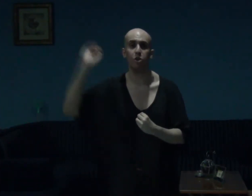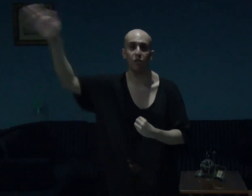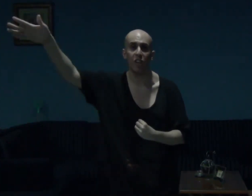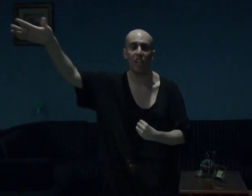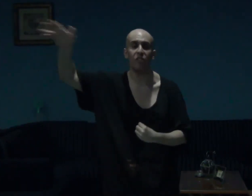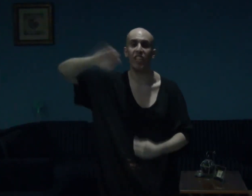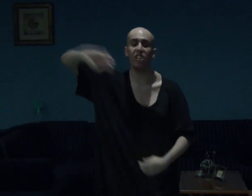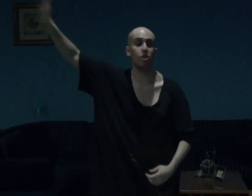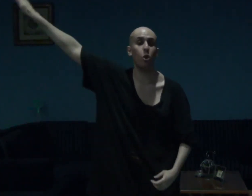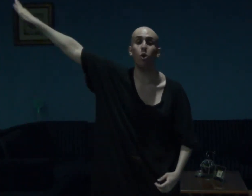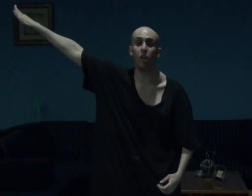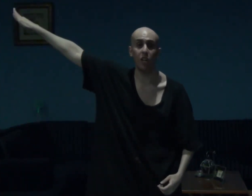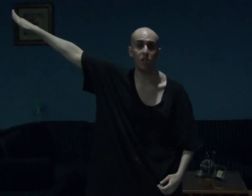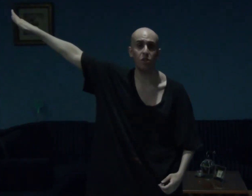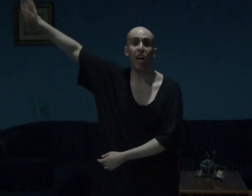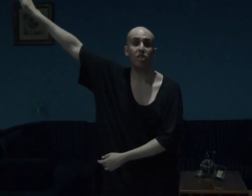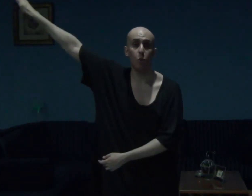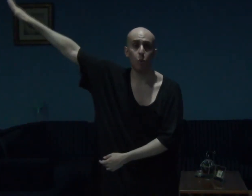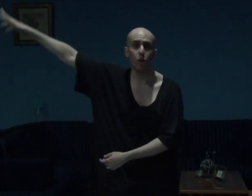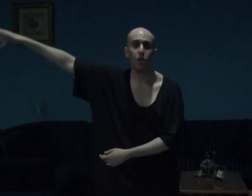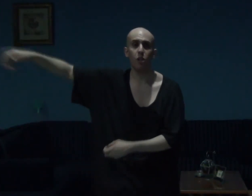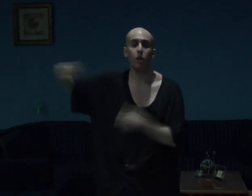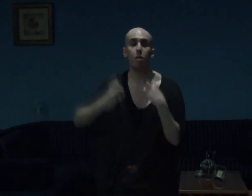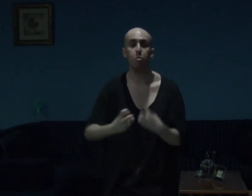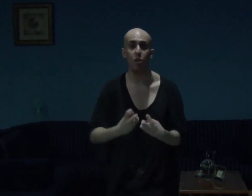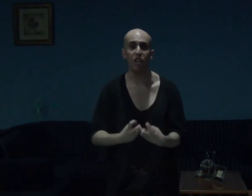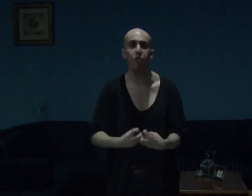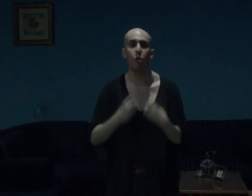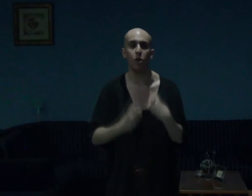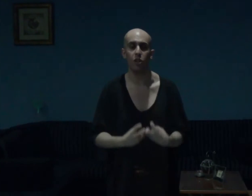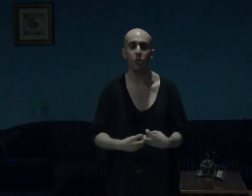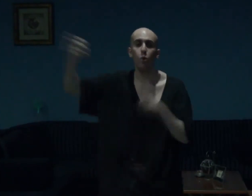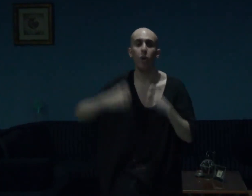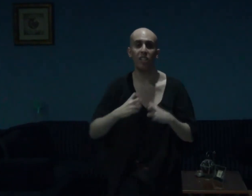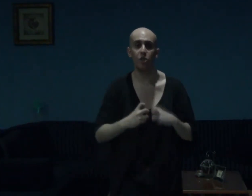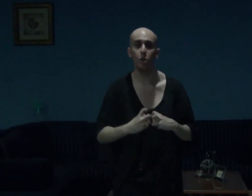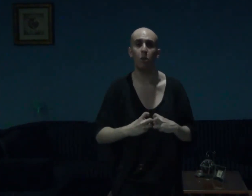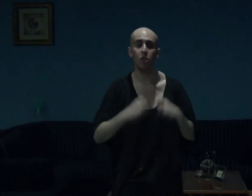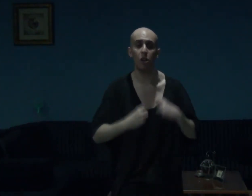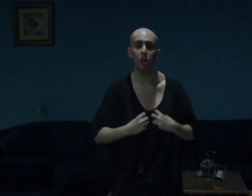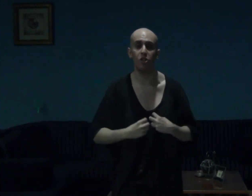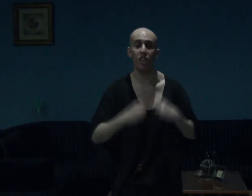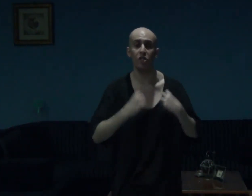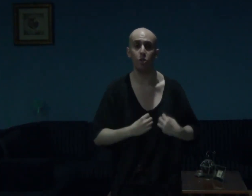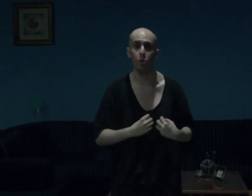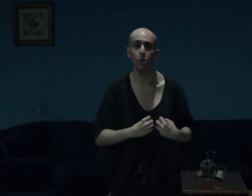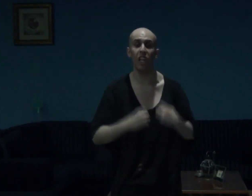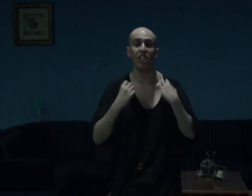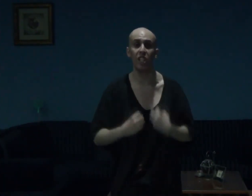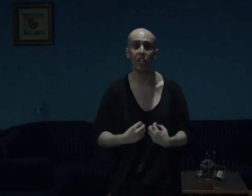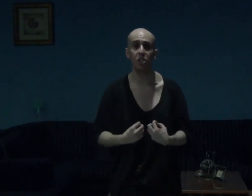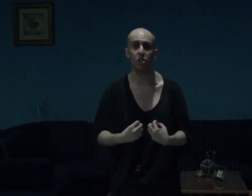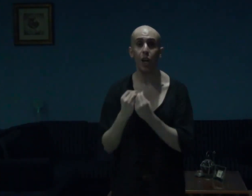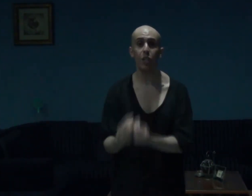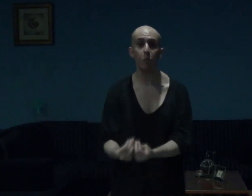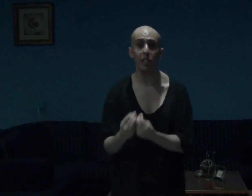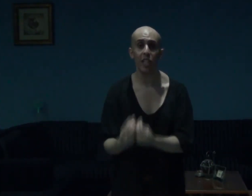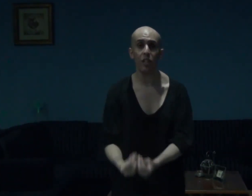survive, against all odds, as a warrior, a brave warrior, who has so much heart, and soul, and guts, and Melina